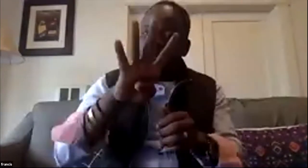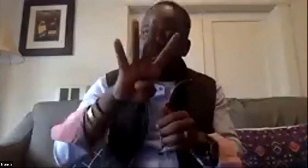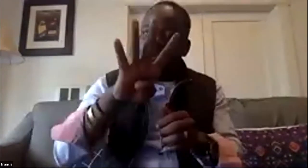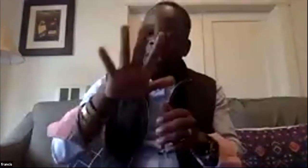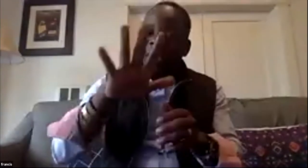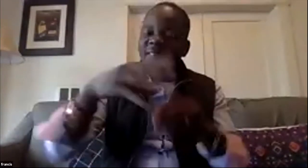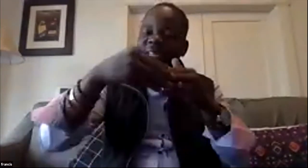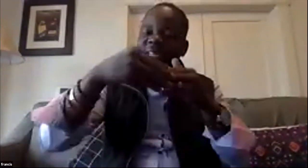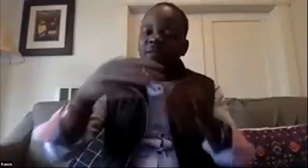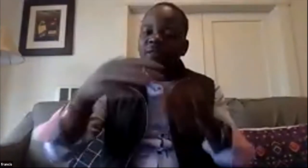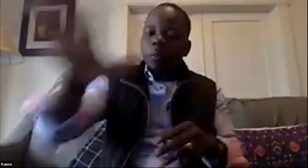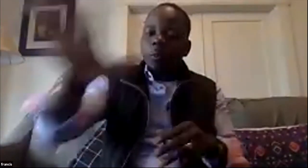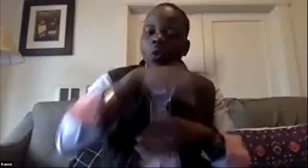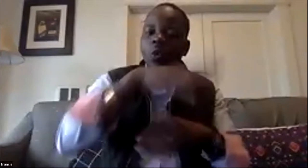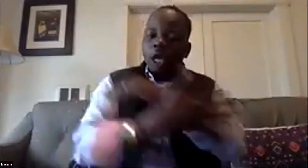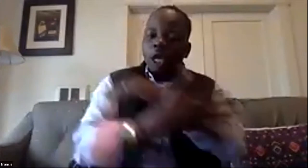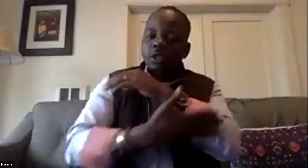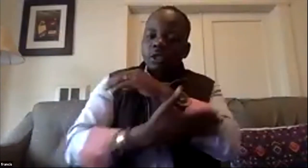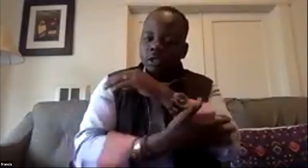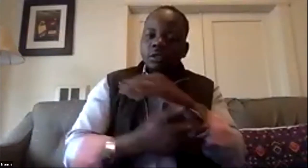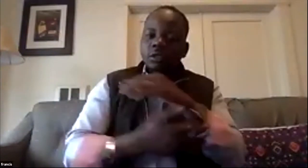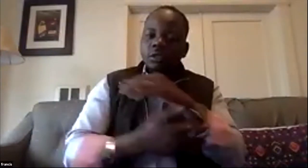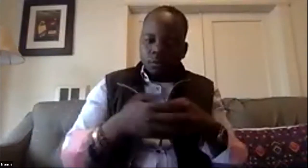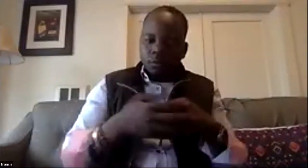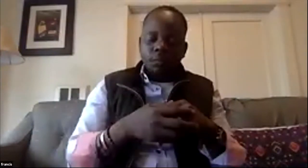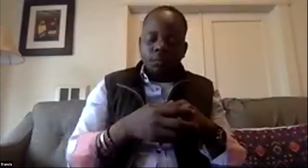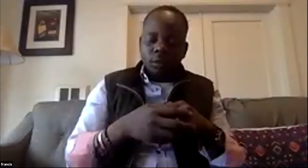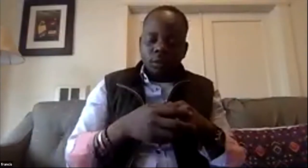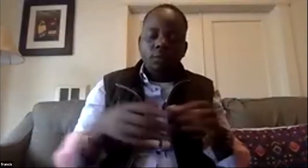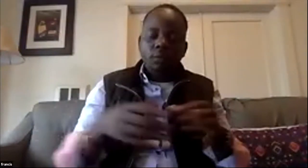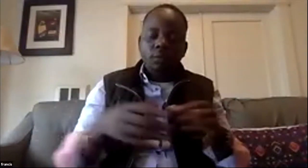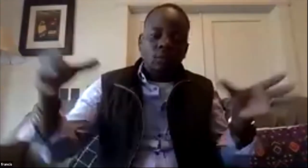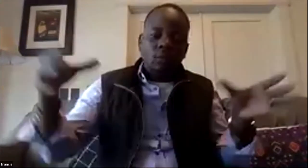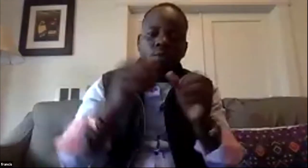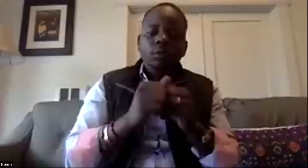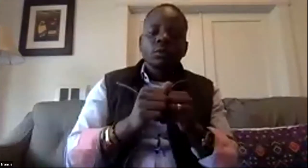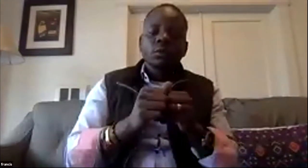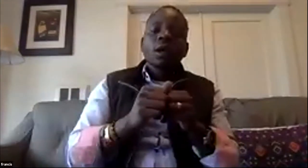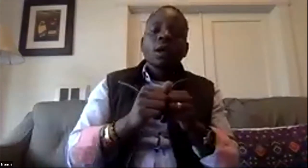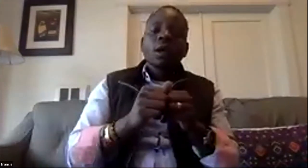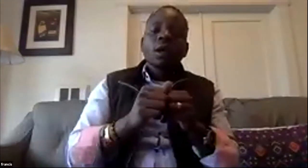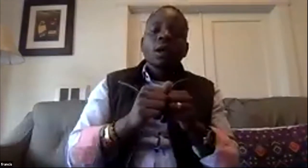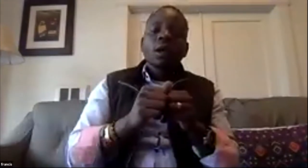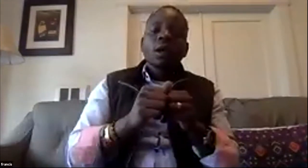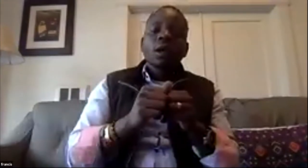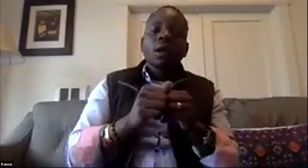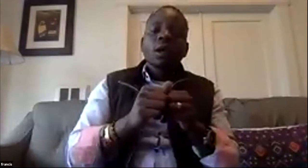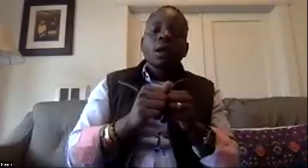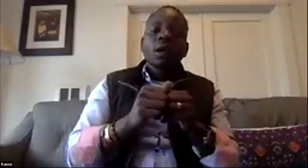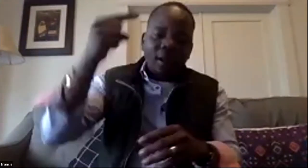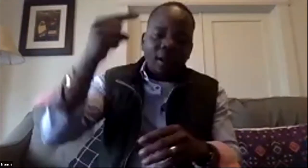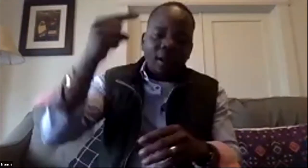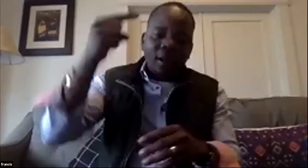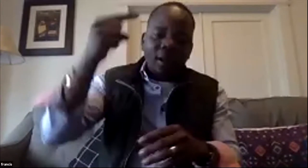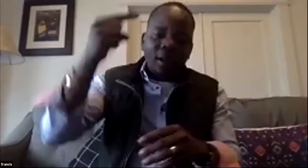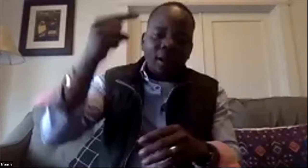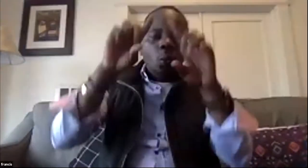deaf leaders throughout the country of zambia gather with my team last summer august